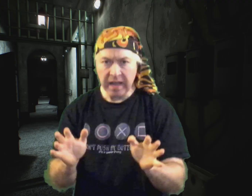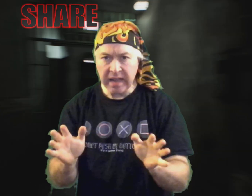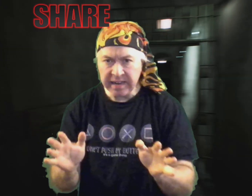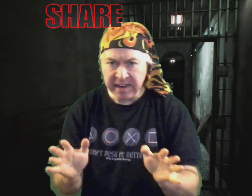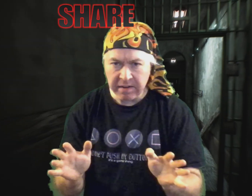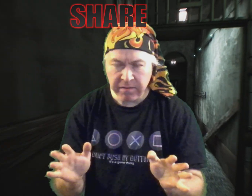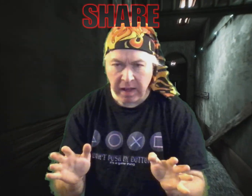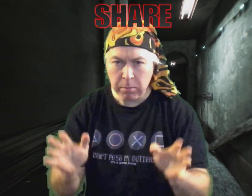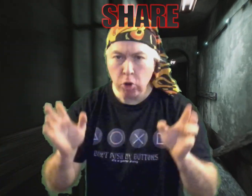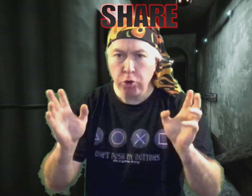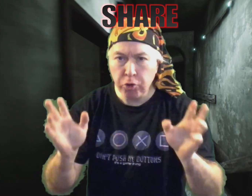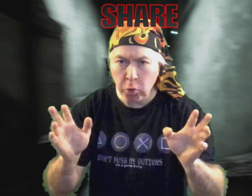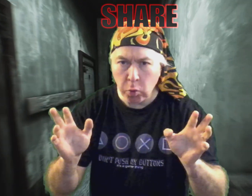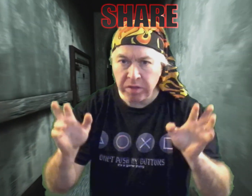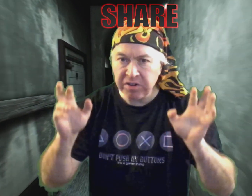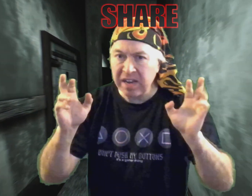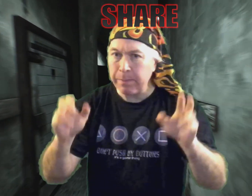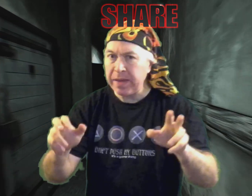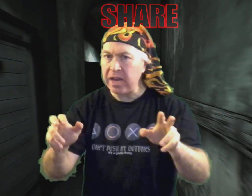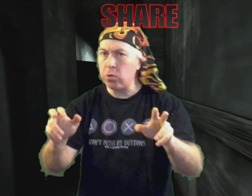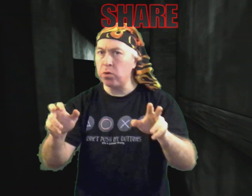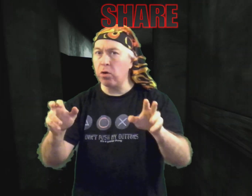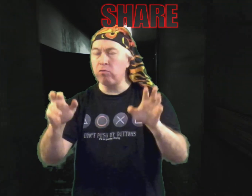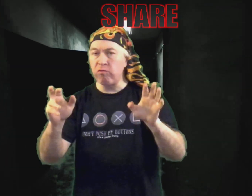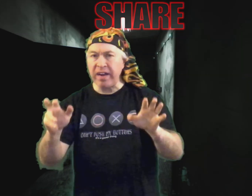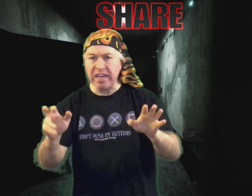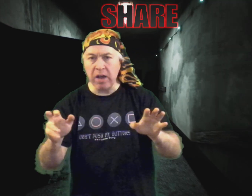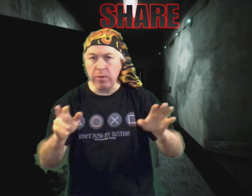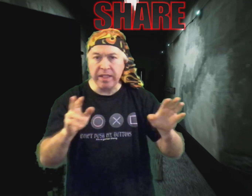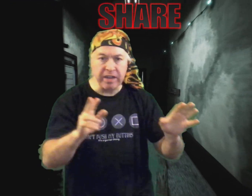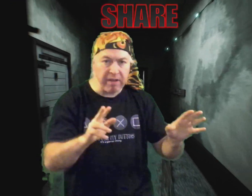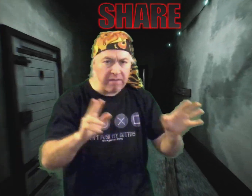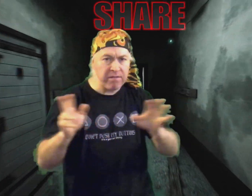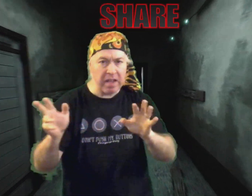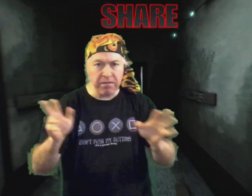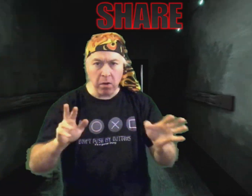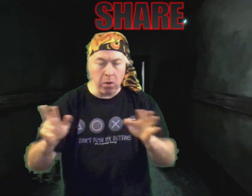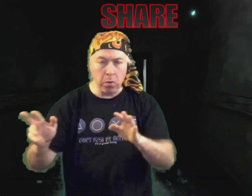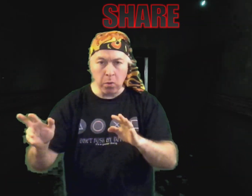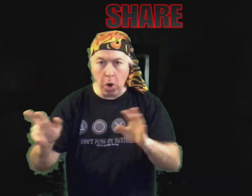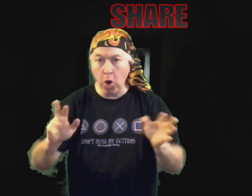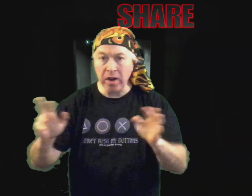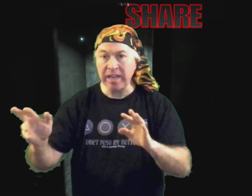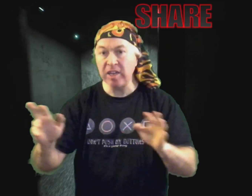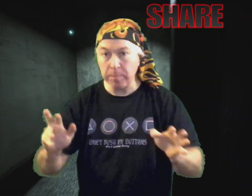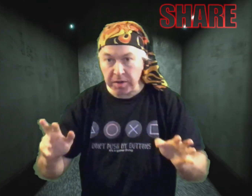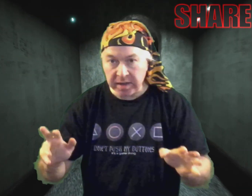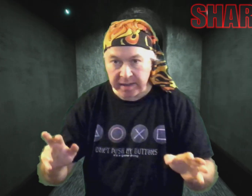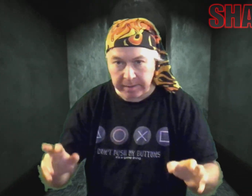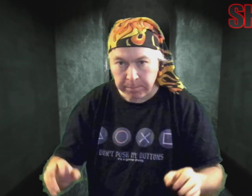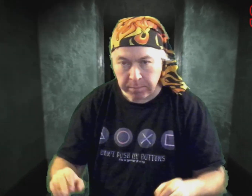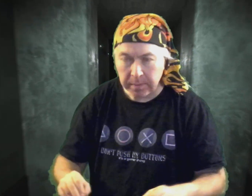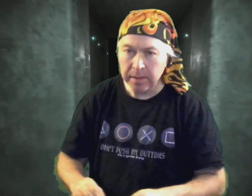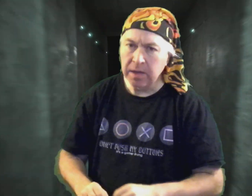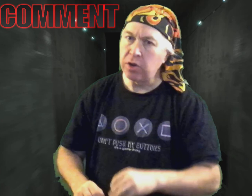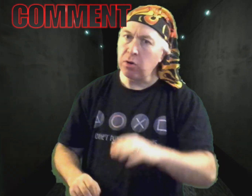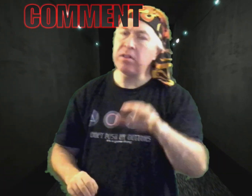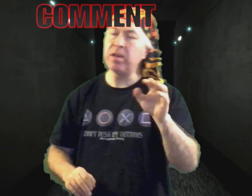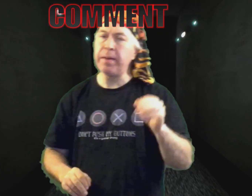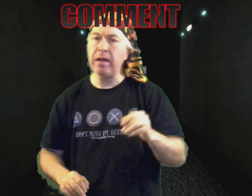Hey Zenfam, so there's a debate going on right now in the Grand Theft Auto Online community. Not the debate